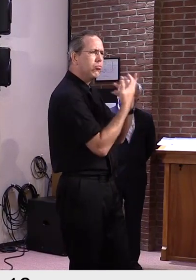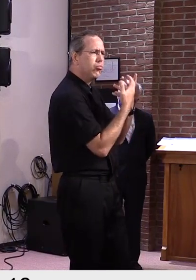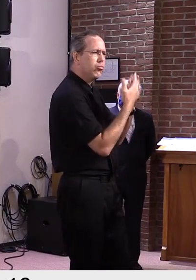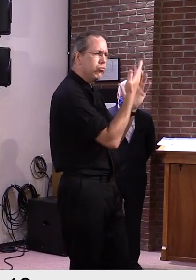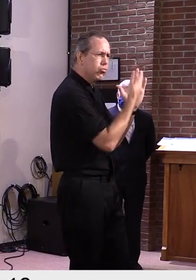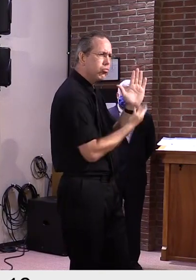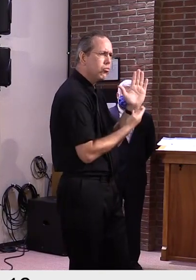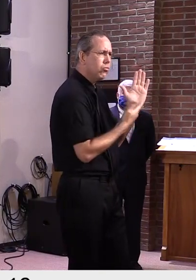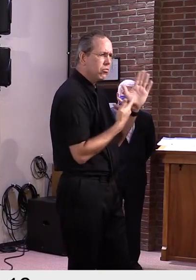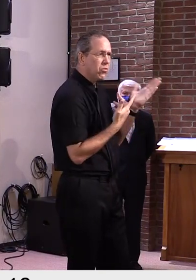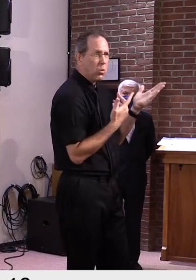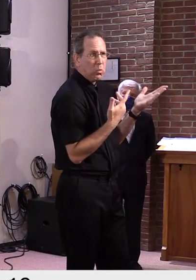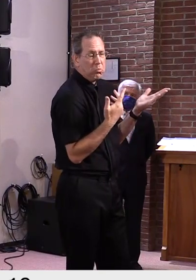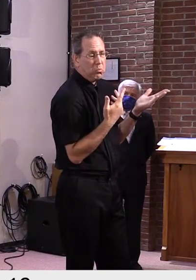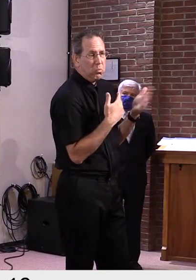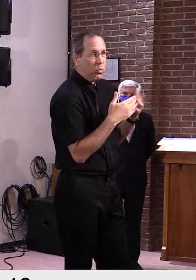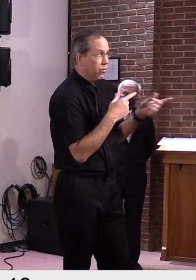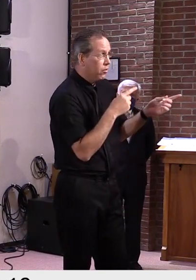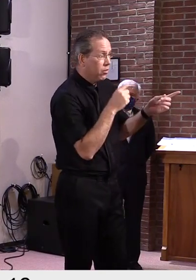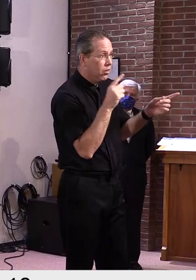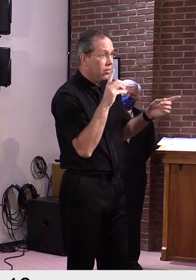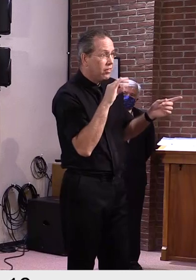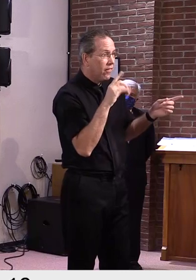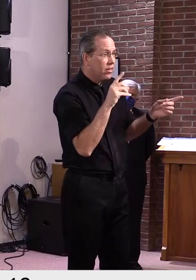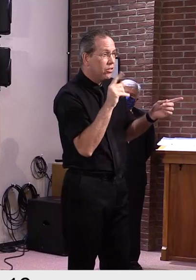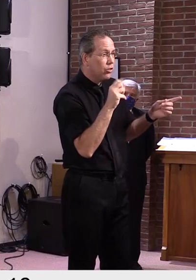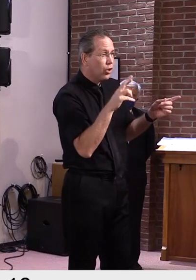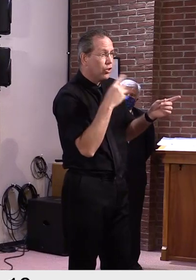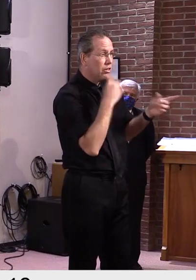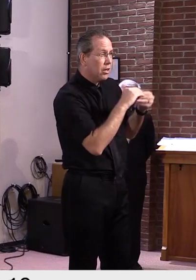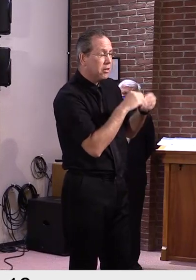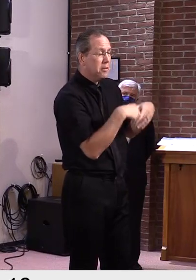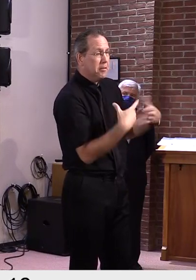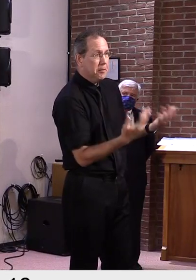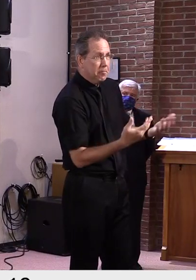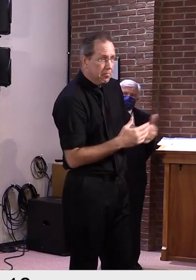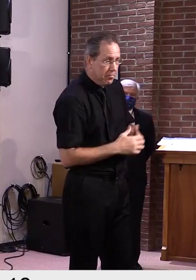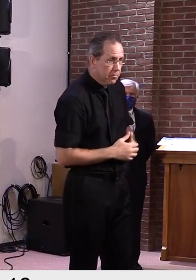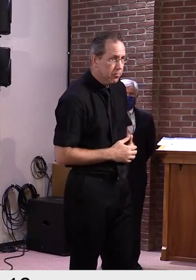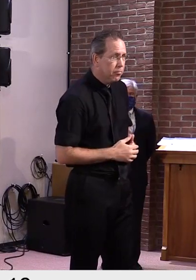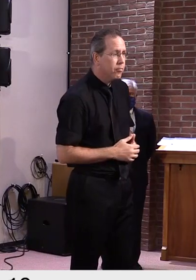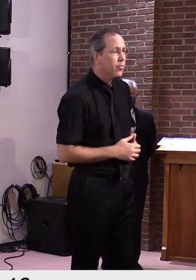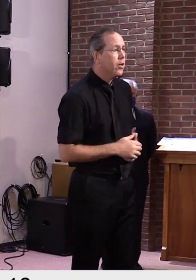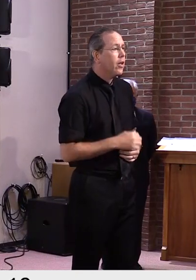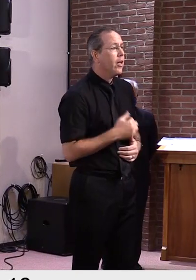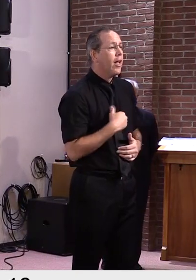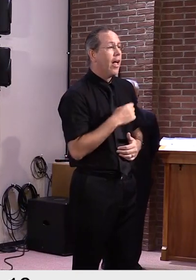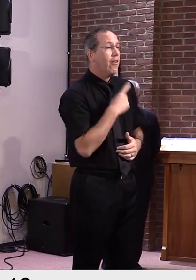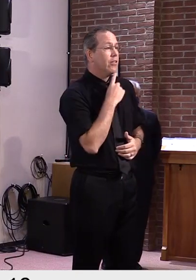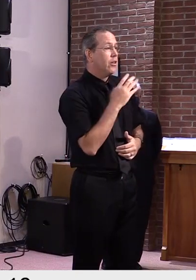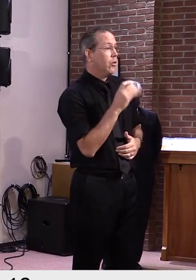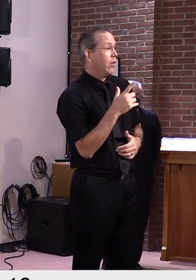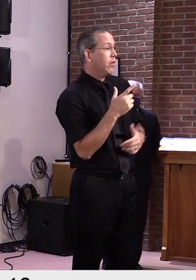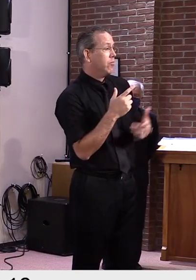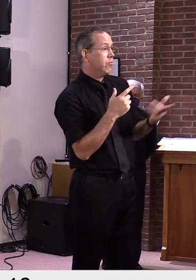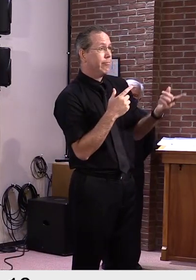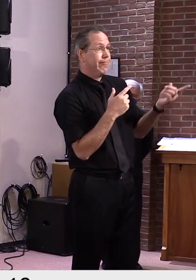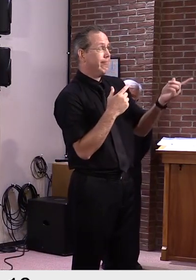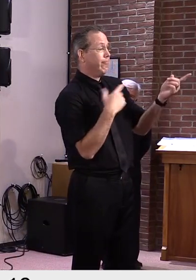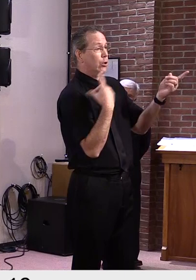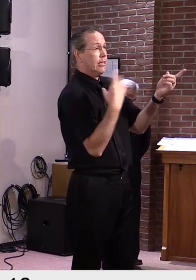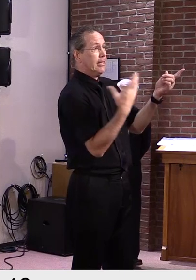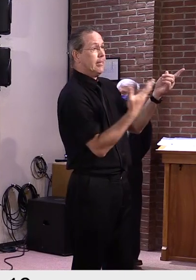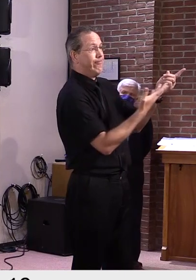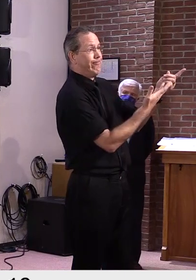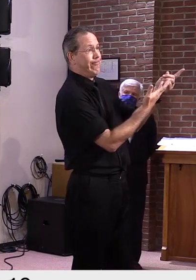with the uncertainty in Washington, we don't know about the flexibility. We don't know